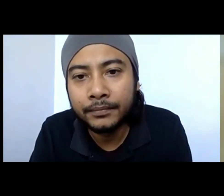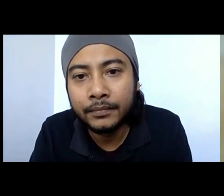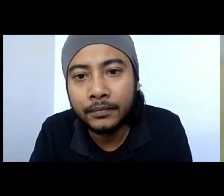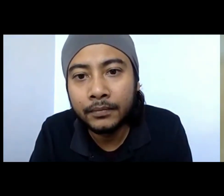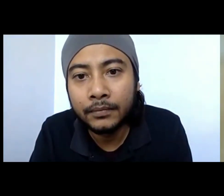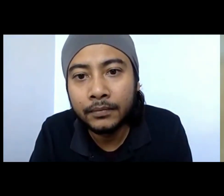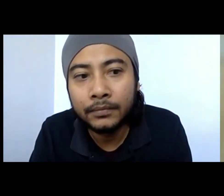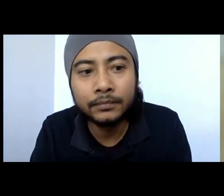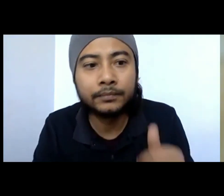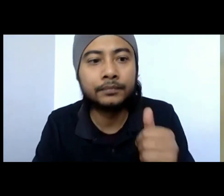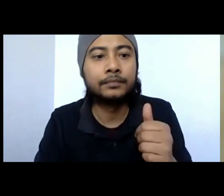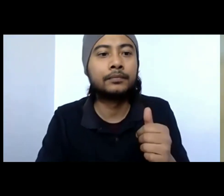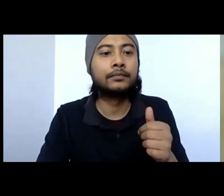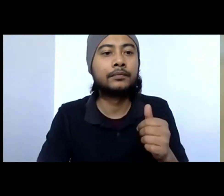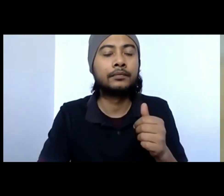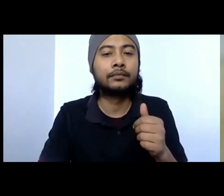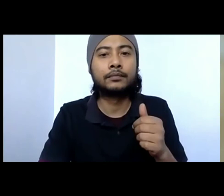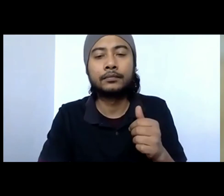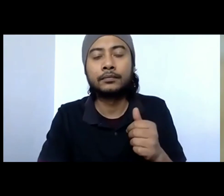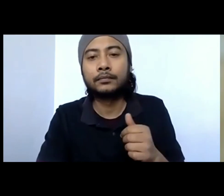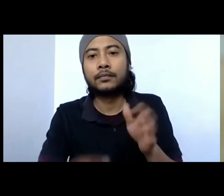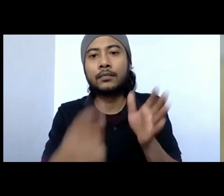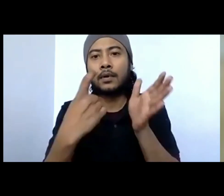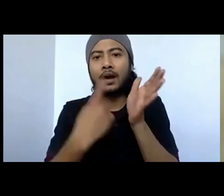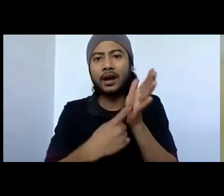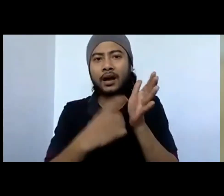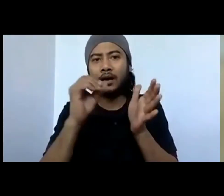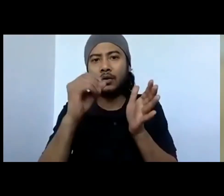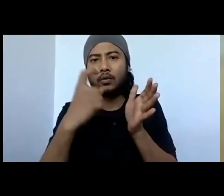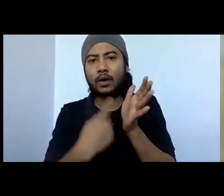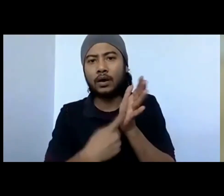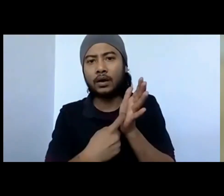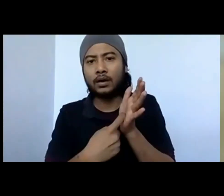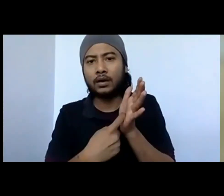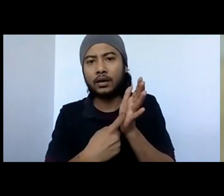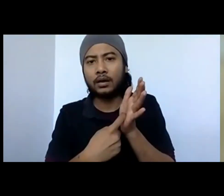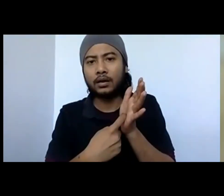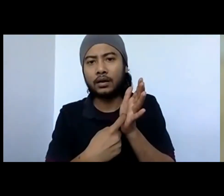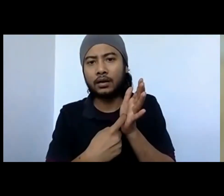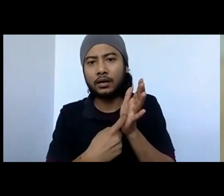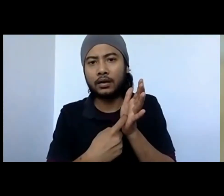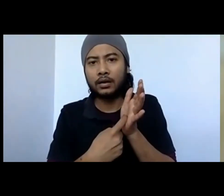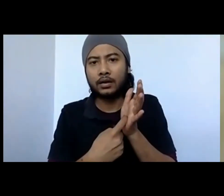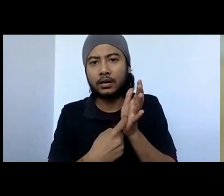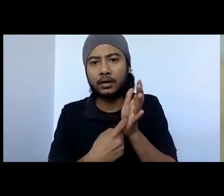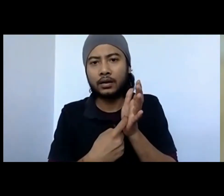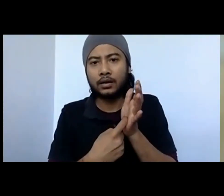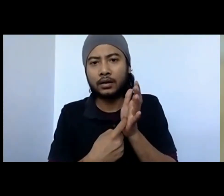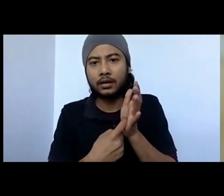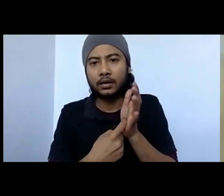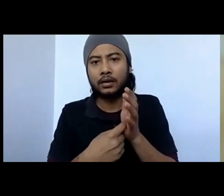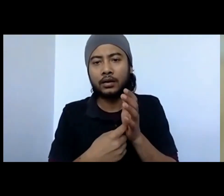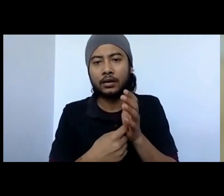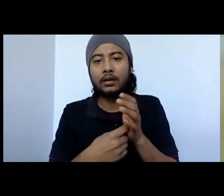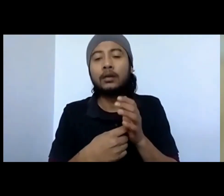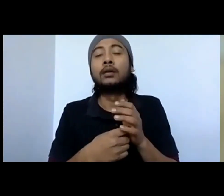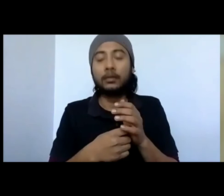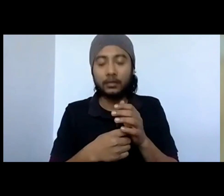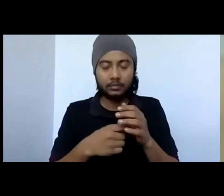Well, thank you so much, Saurav. As part of assessing that there is a return on investment,